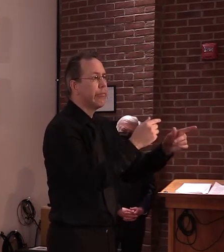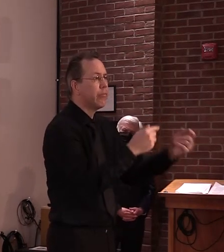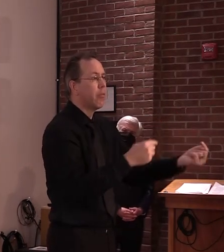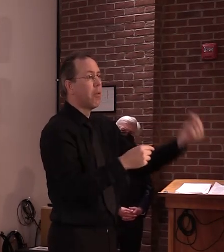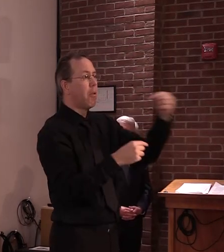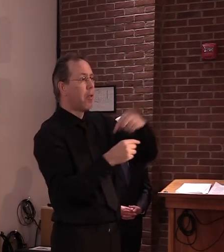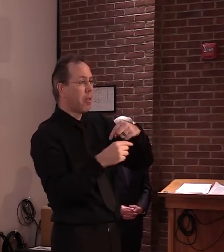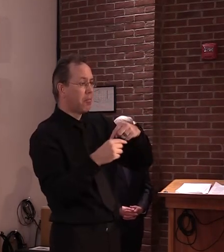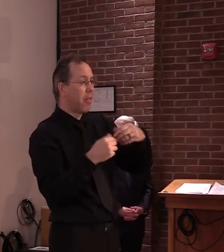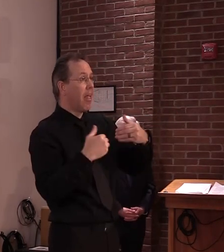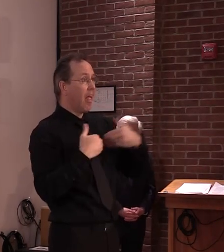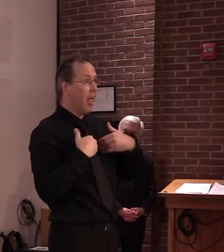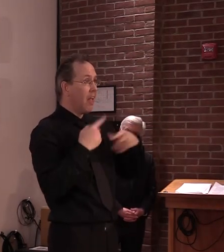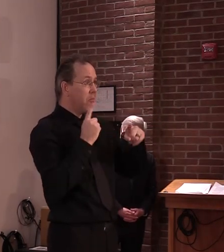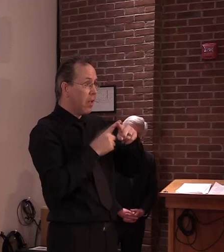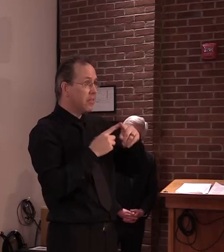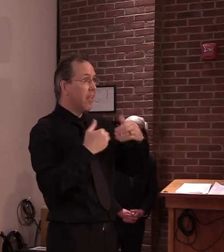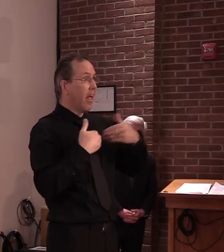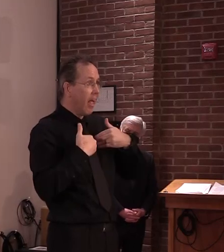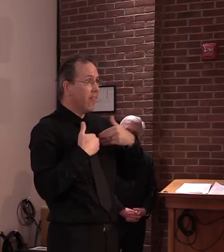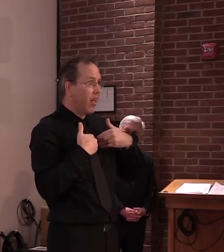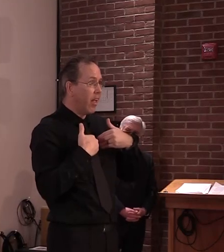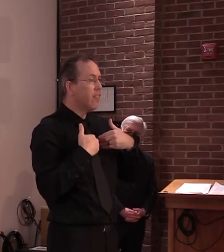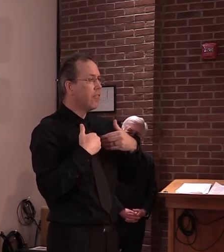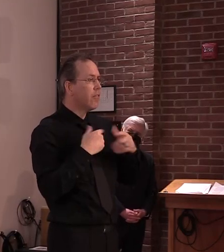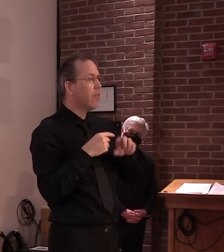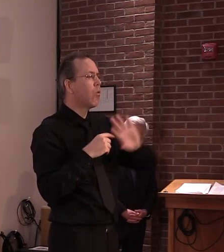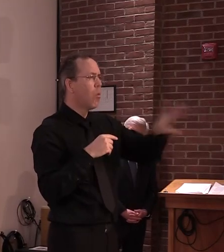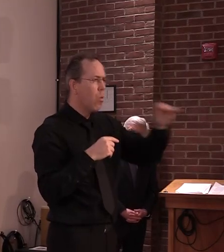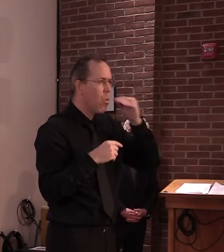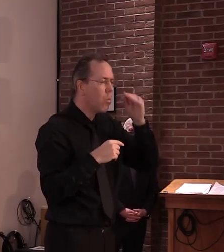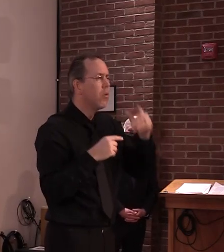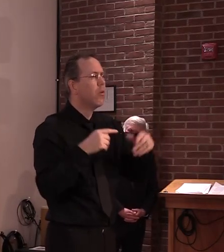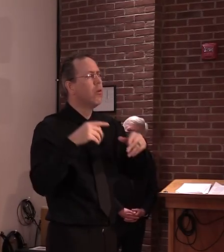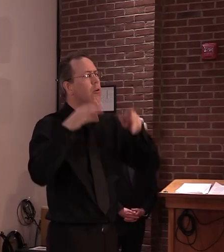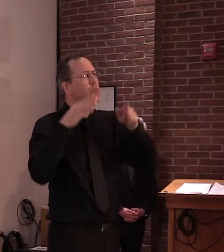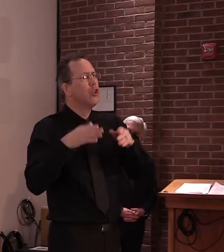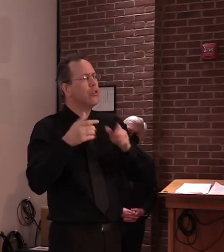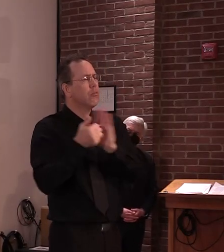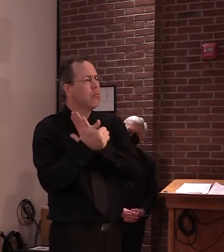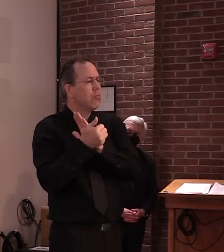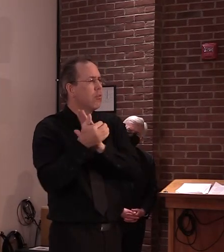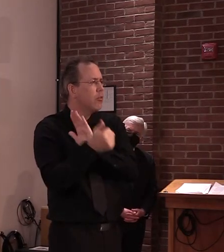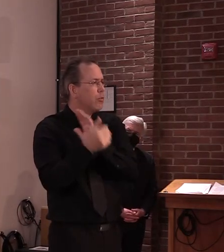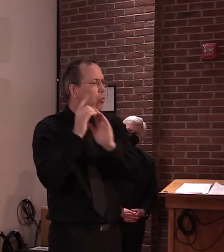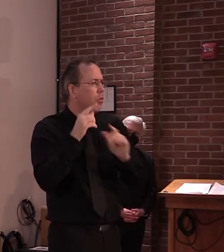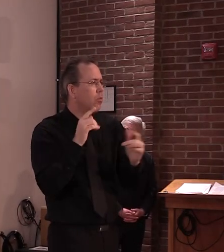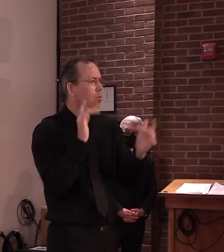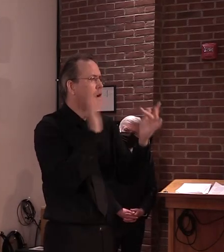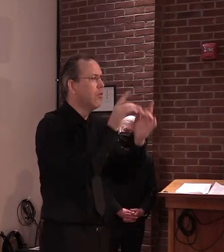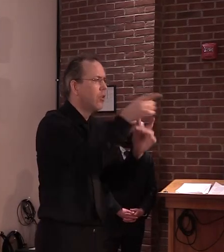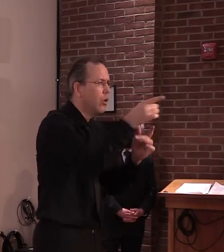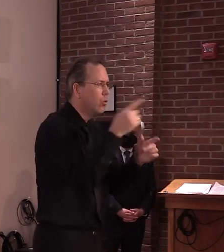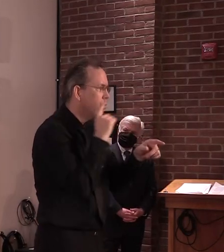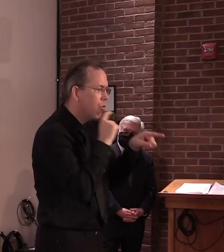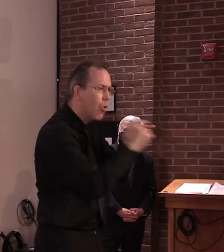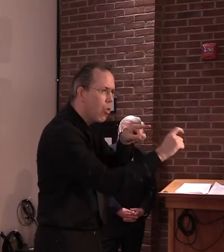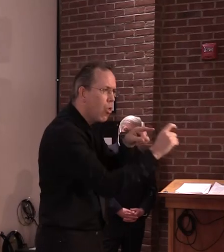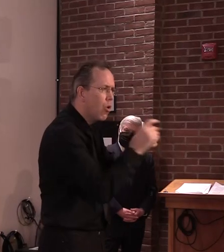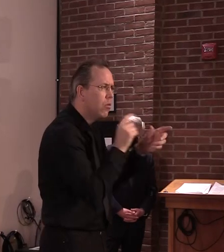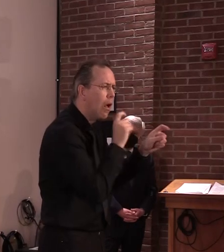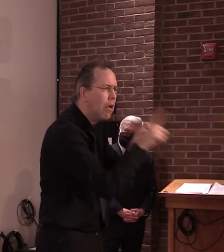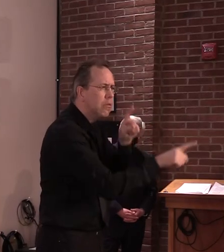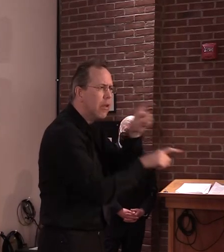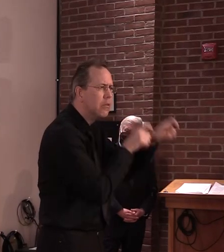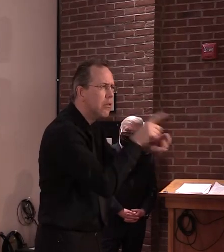telephone with one of our public health epidemiology staff. And I believe as part of the questioning that